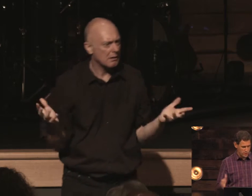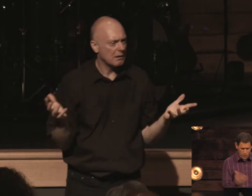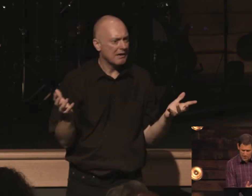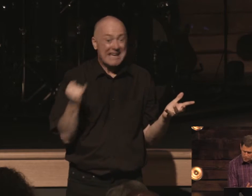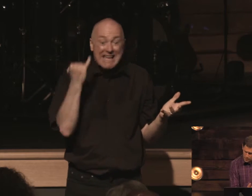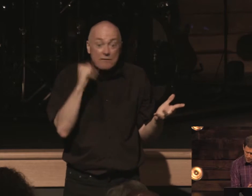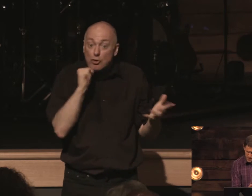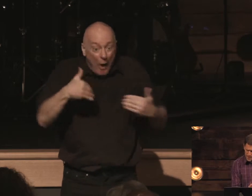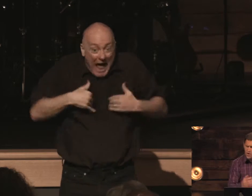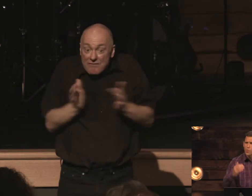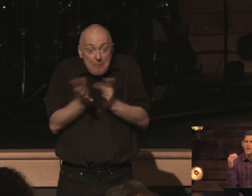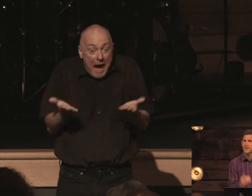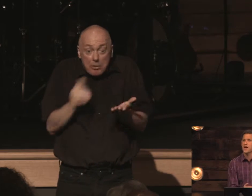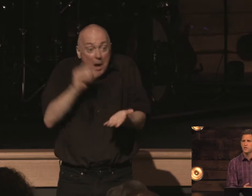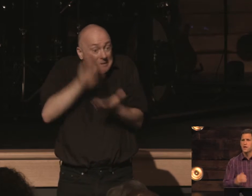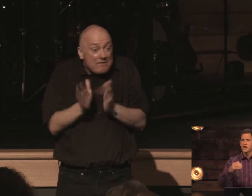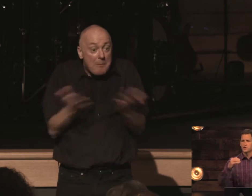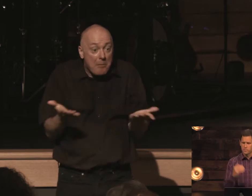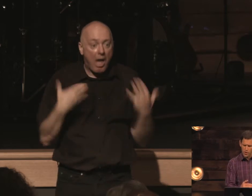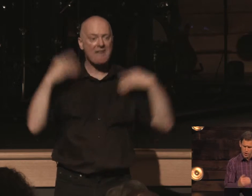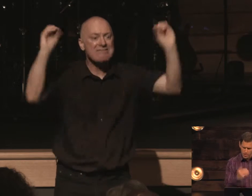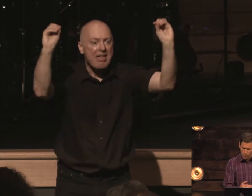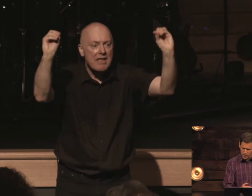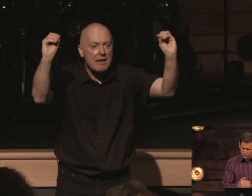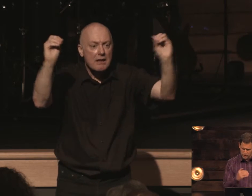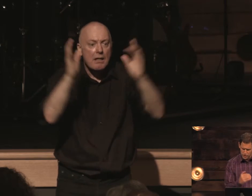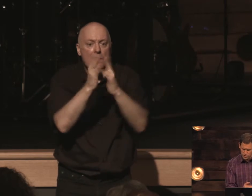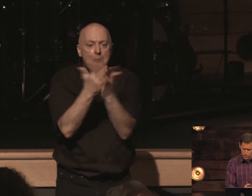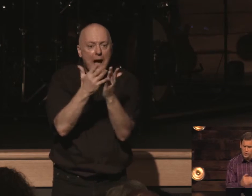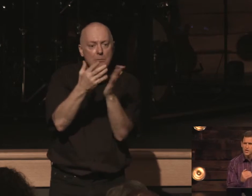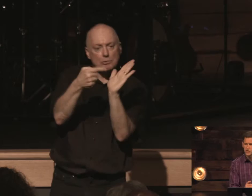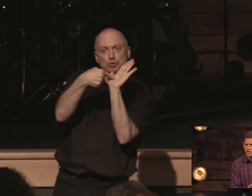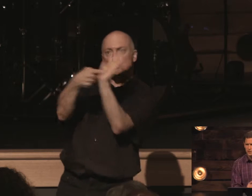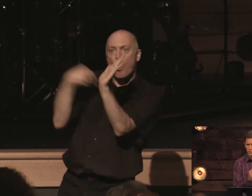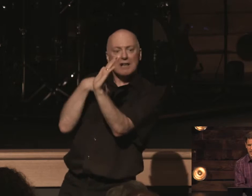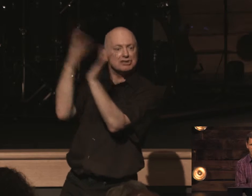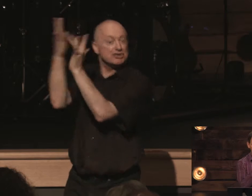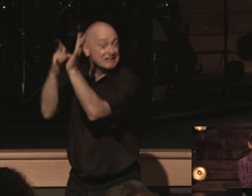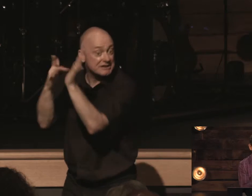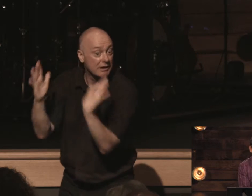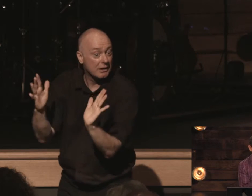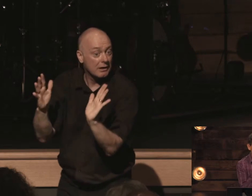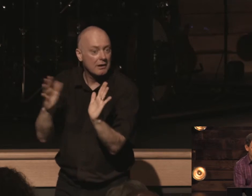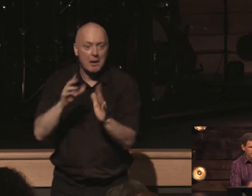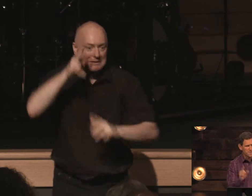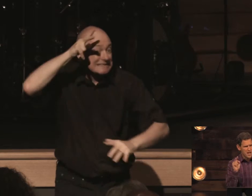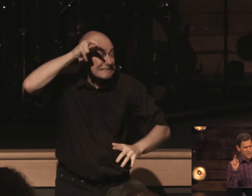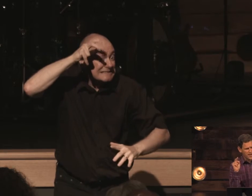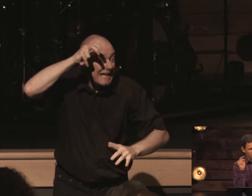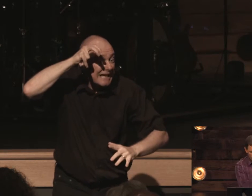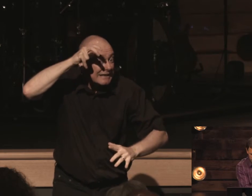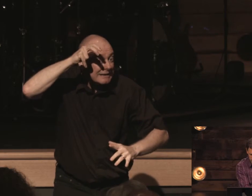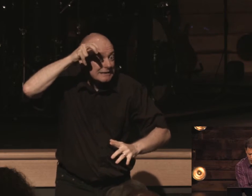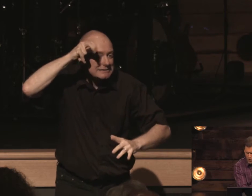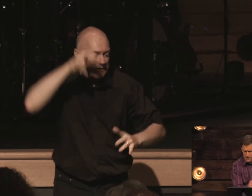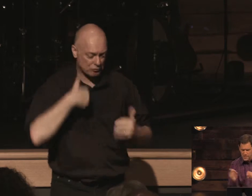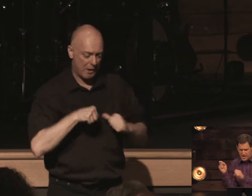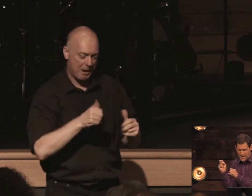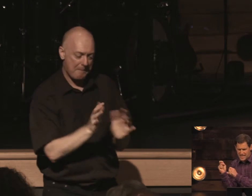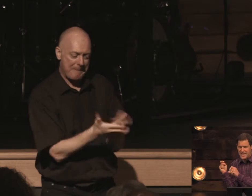we don't have the book man we got nothing because the book points us to jesus but again the strategy of satan if i can corrupt authority and i can